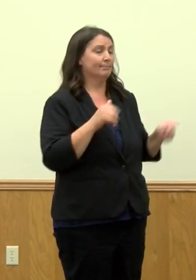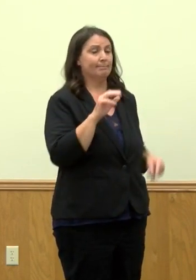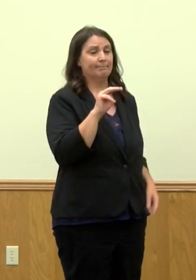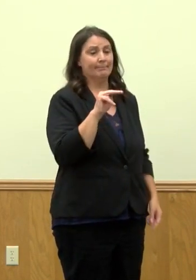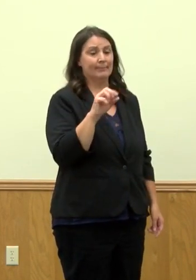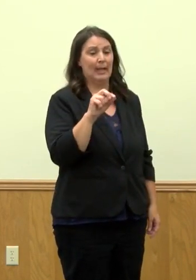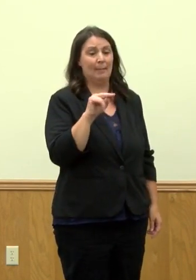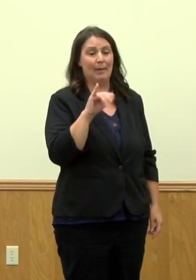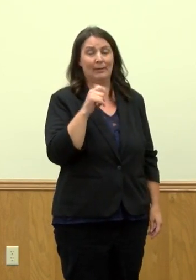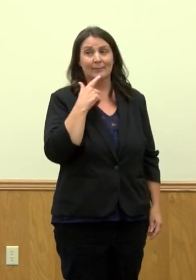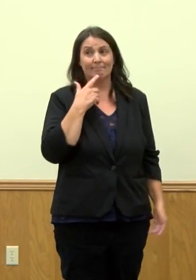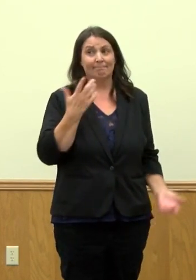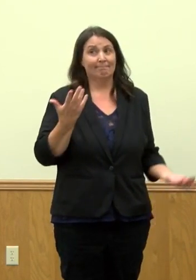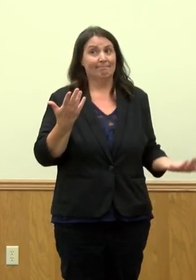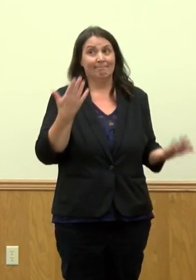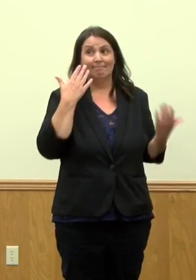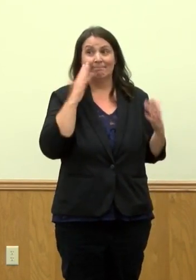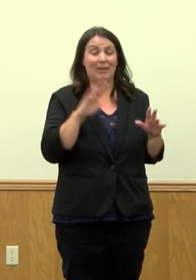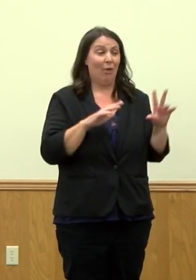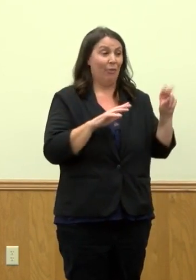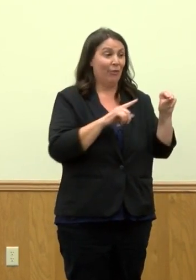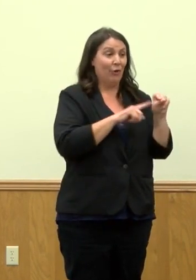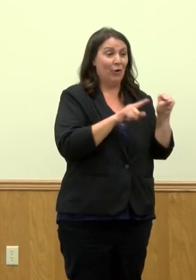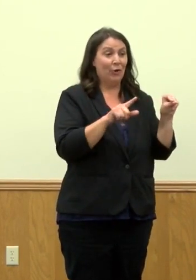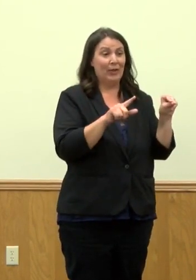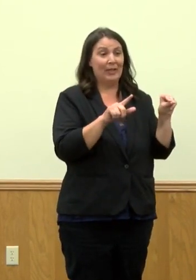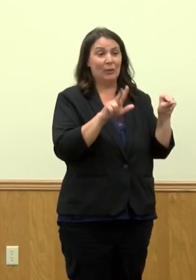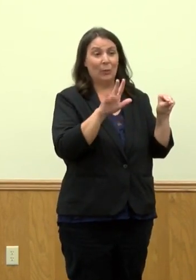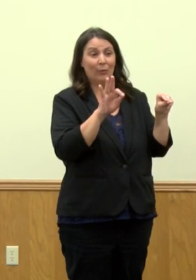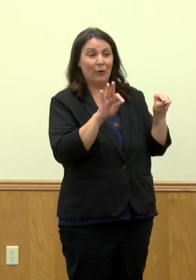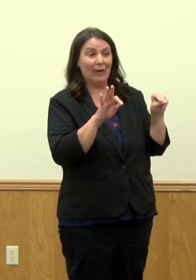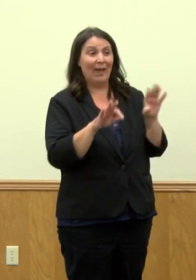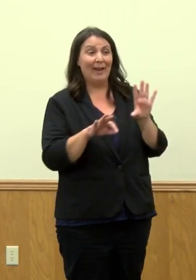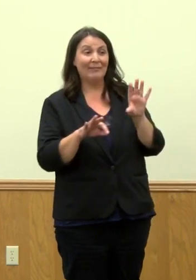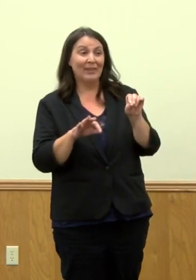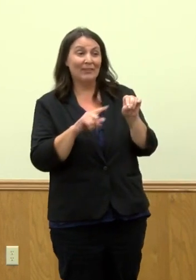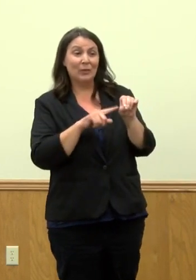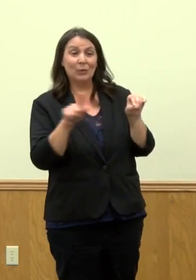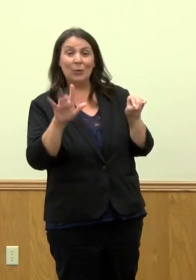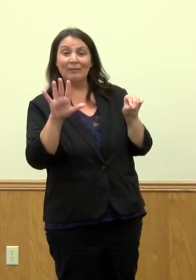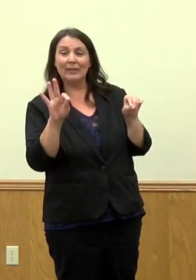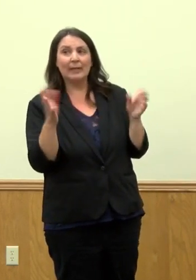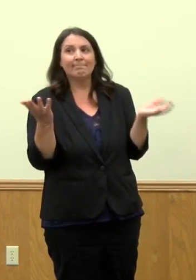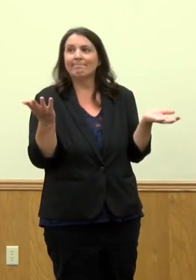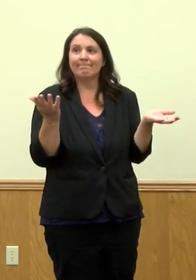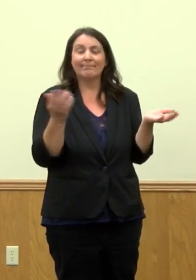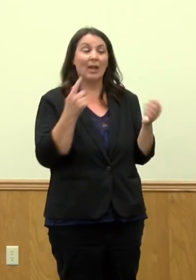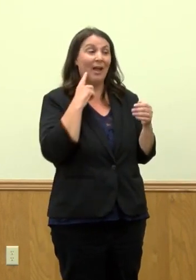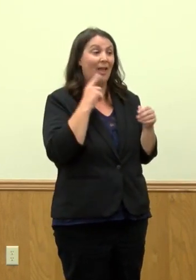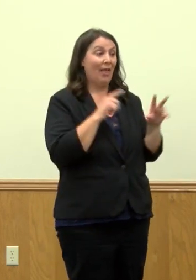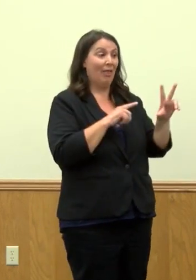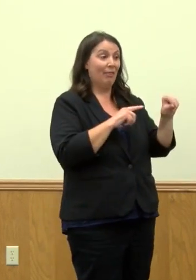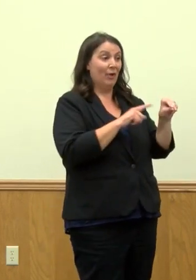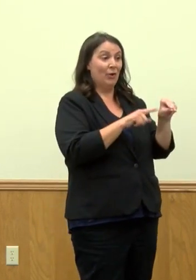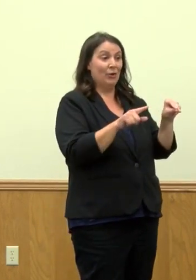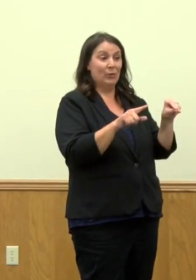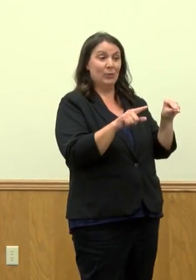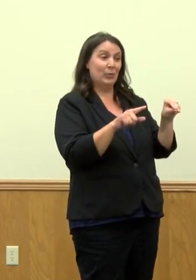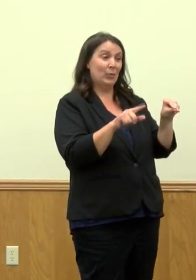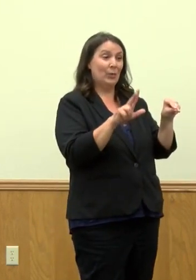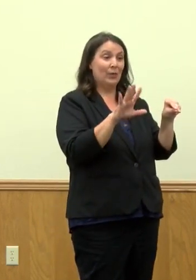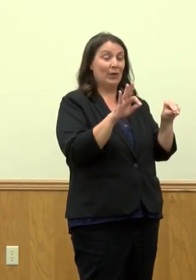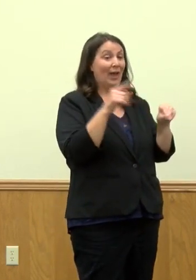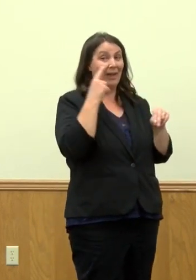that 30 to 39 or that 50 to 59. I would say hazard for the 30 to 39, and again, it goes to child